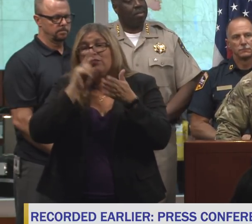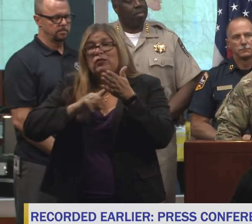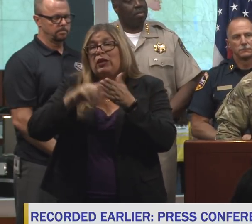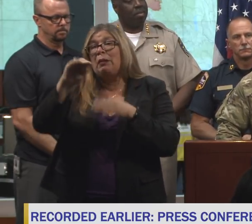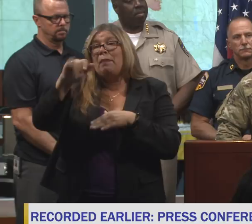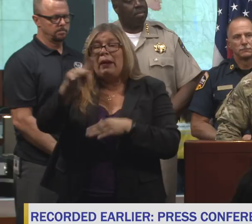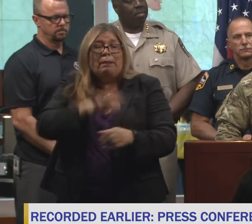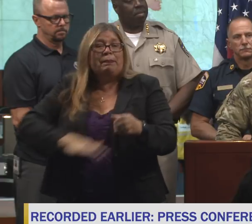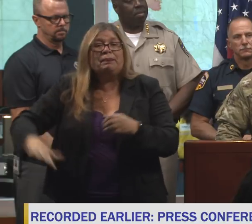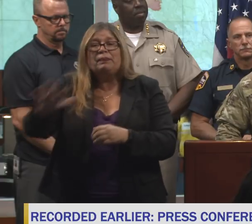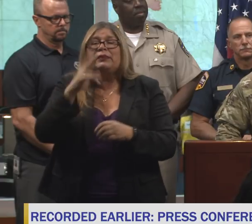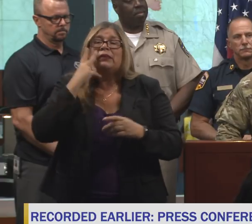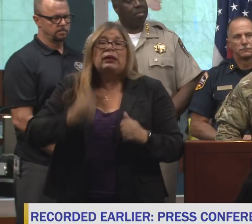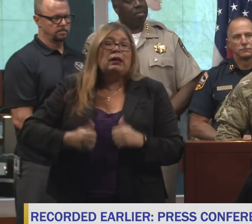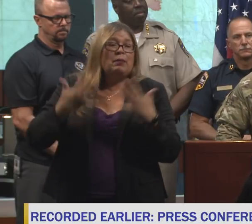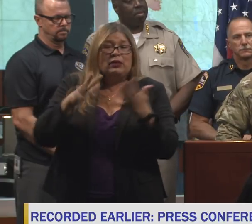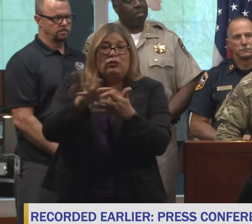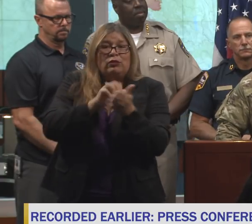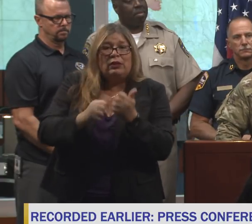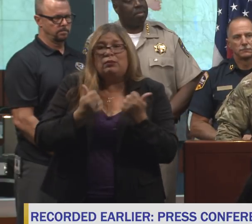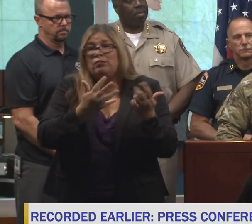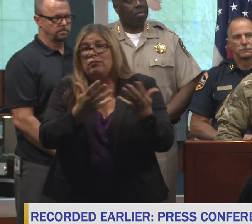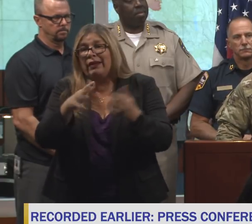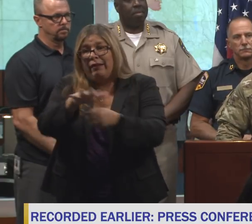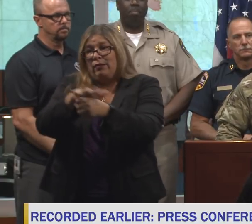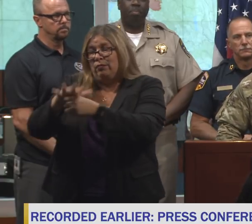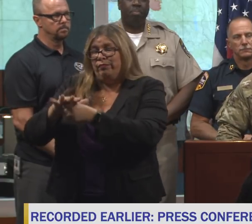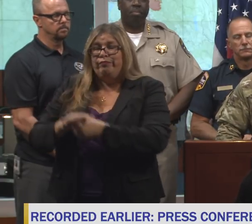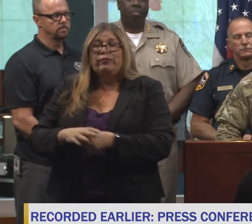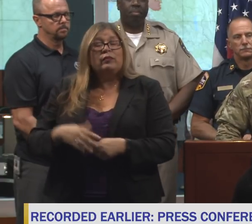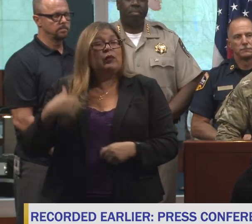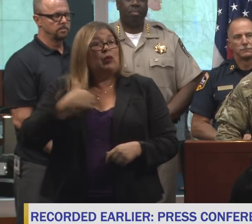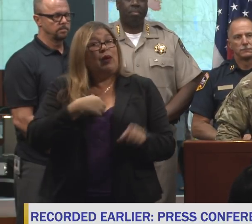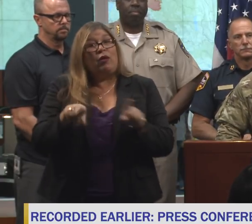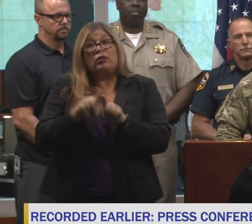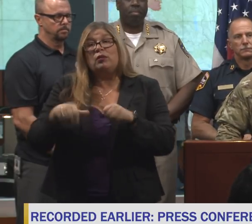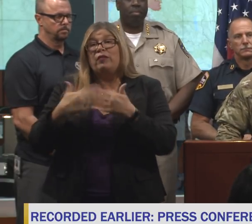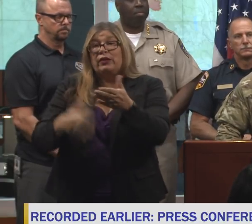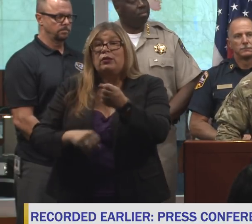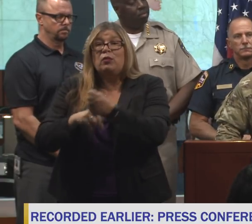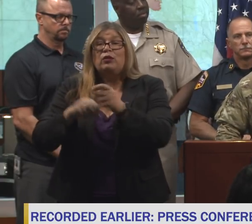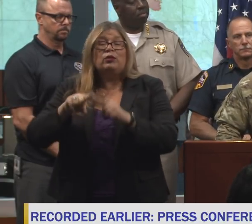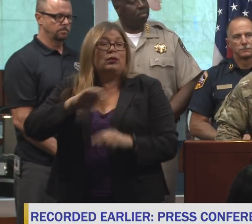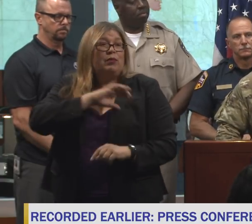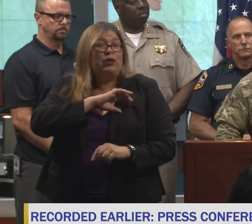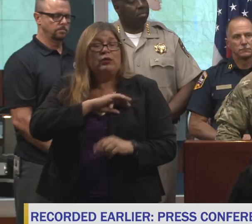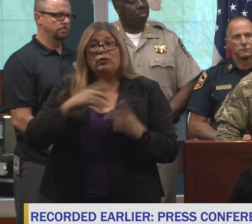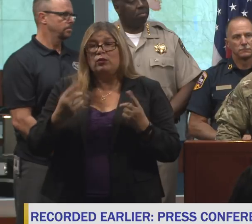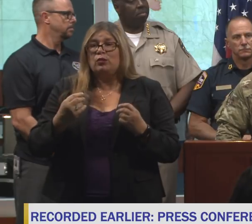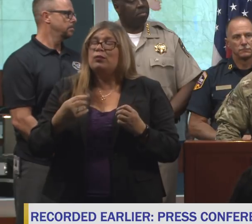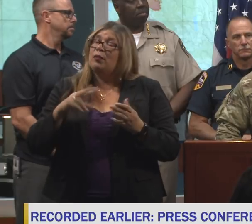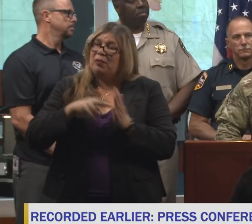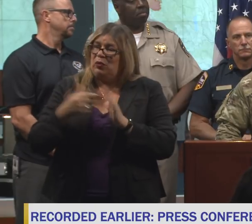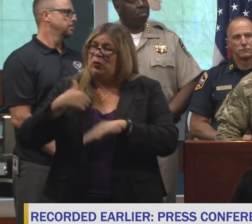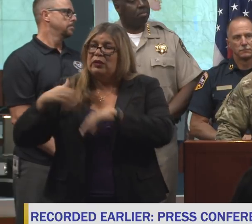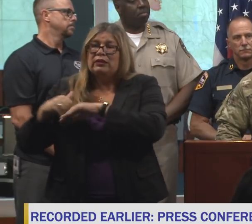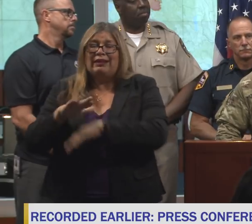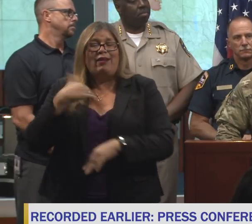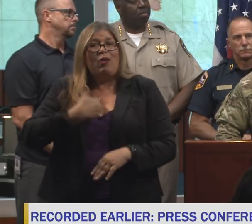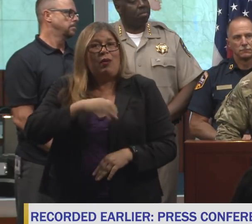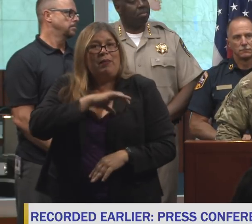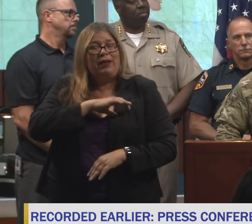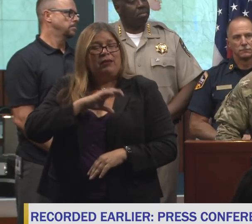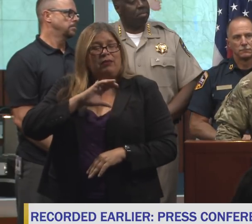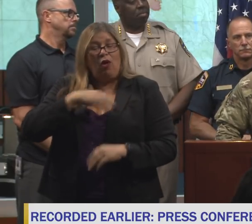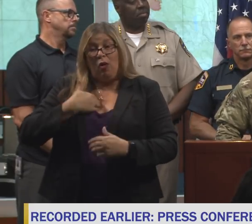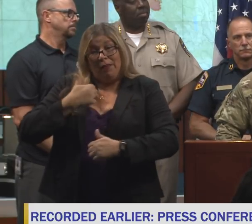with damage assessments. We are also providing support to law enforcement in the forms of military police and Air National